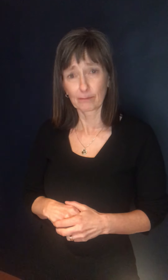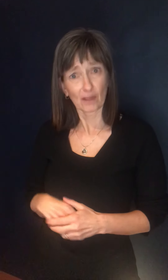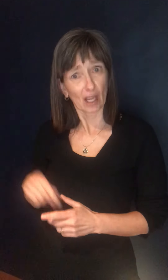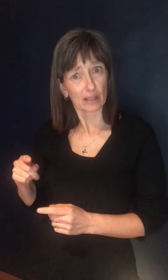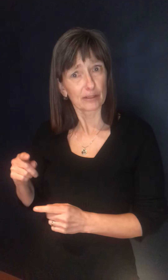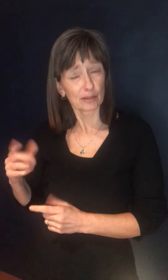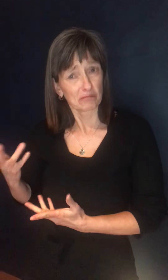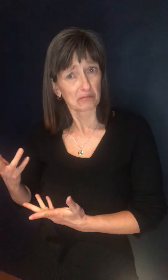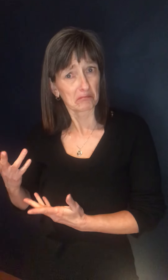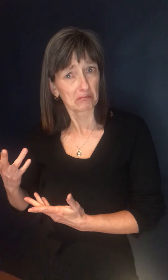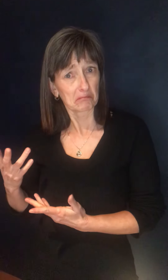or, uh, the minister?